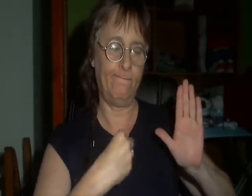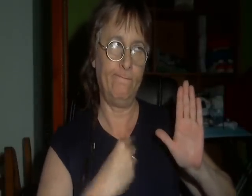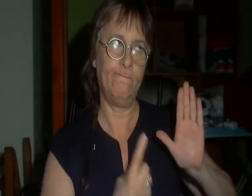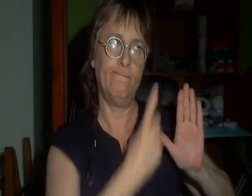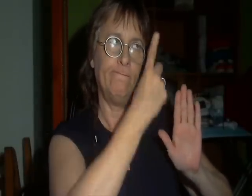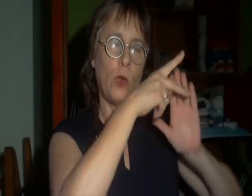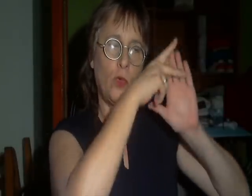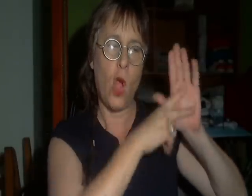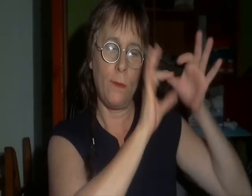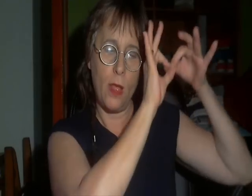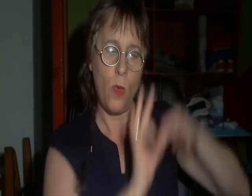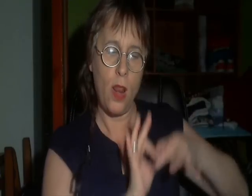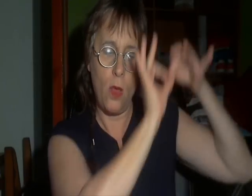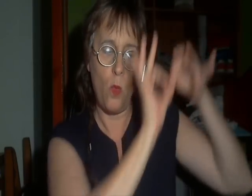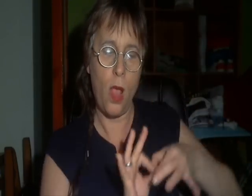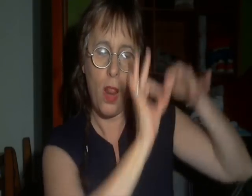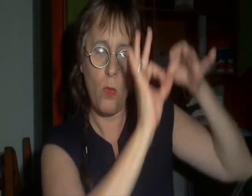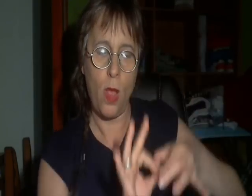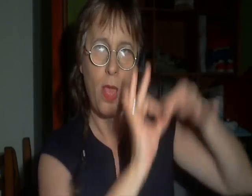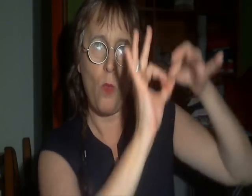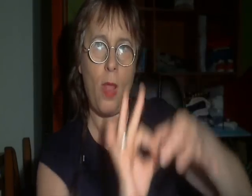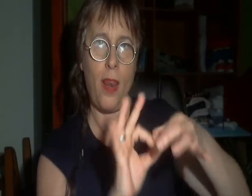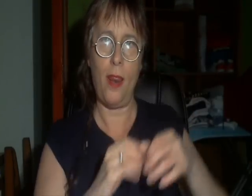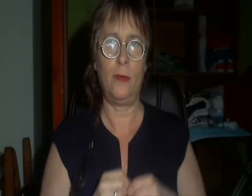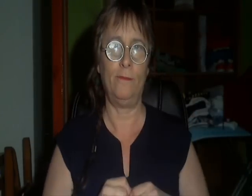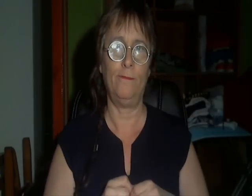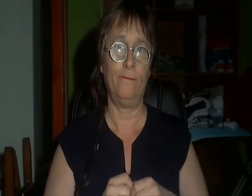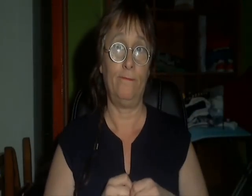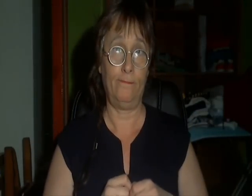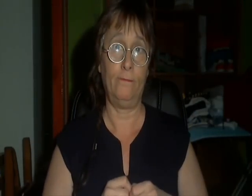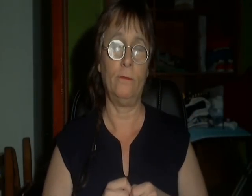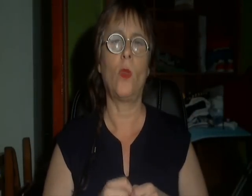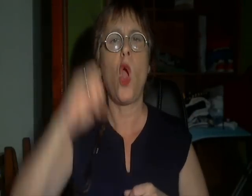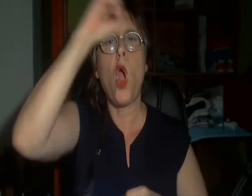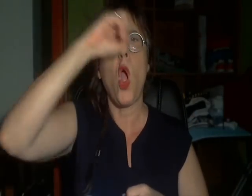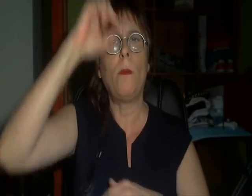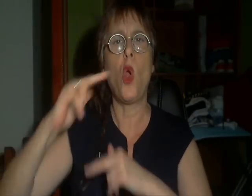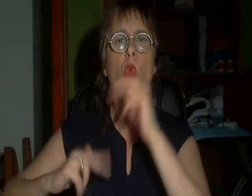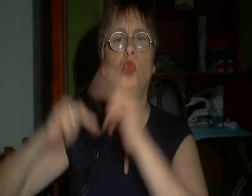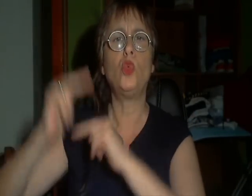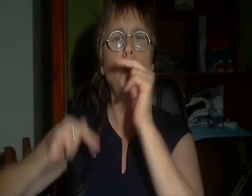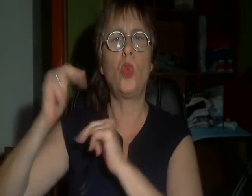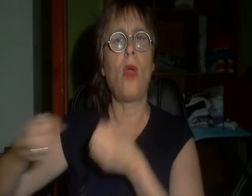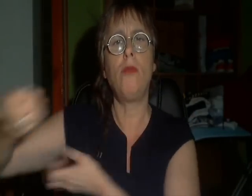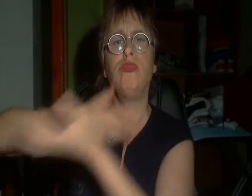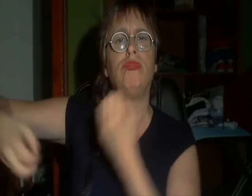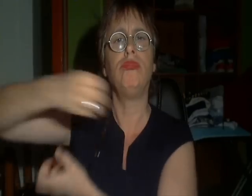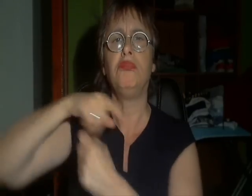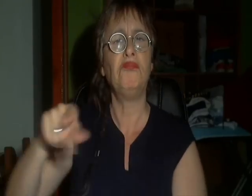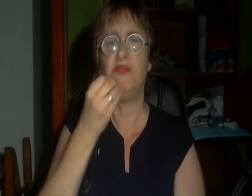Corina, I know you're here for Lucario Knight, but do you know where to find it? Not a clue, but if you don't know where it is, how